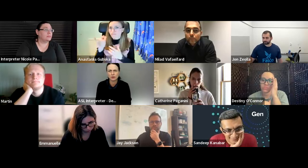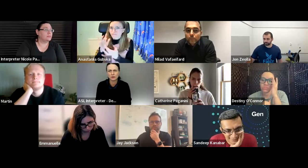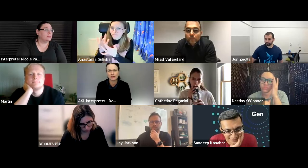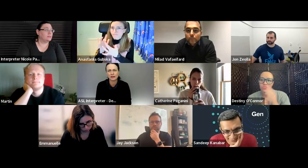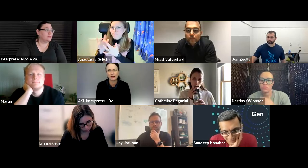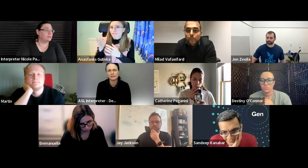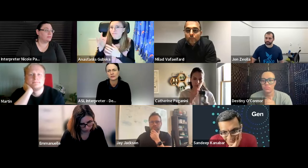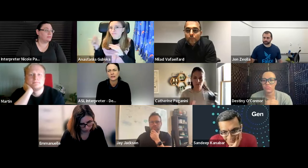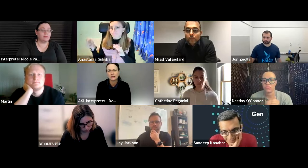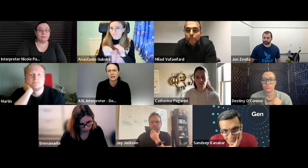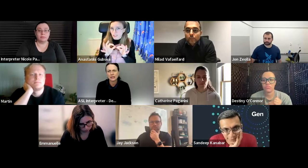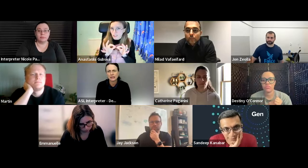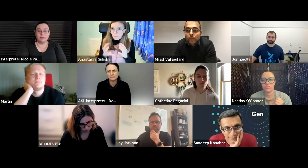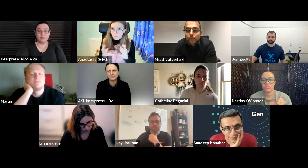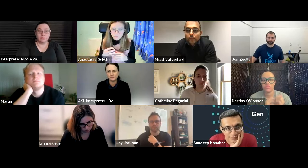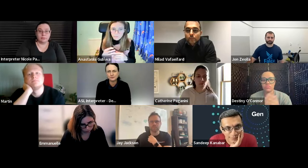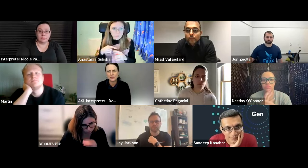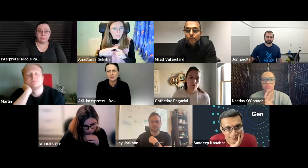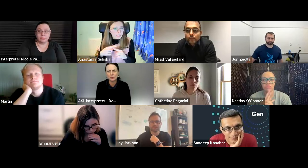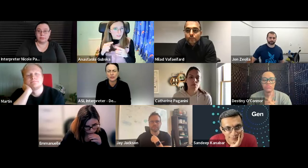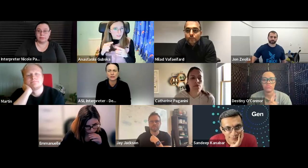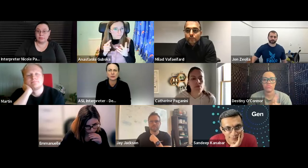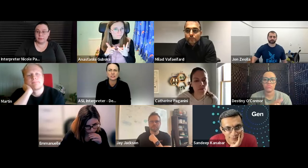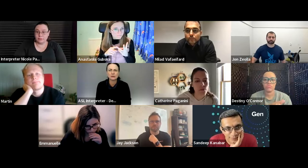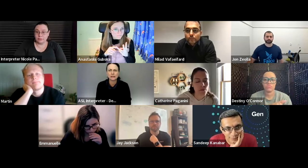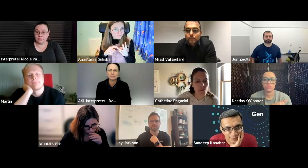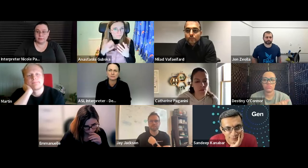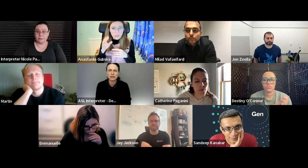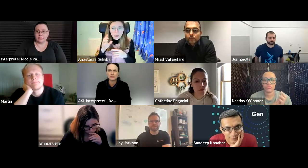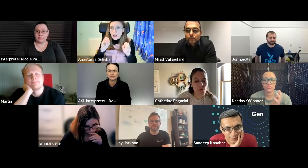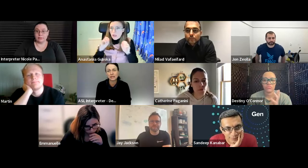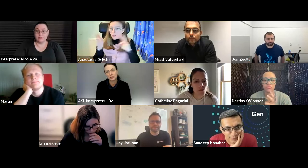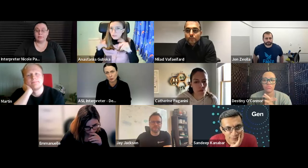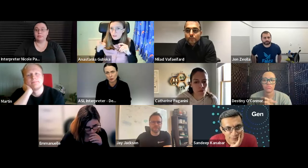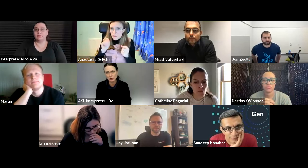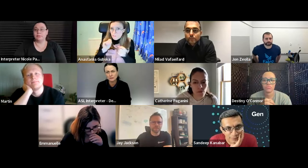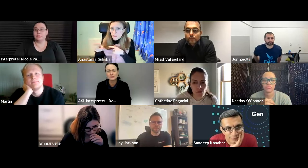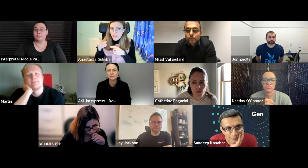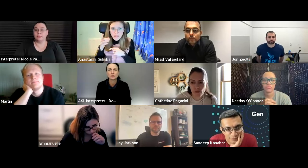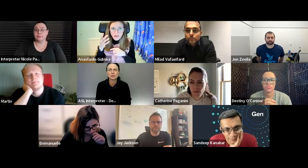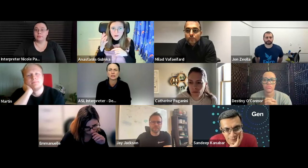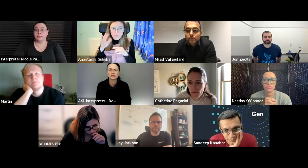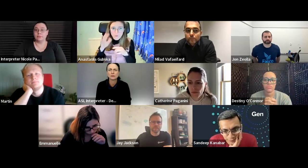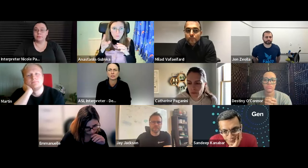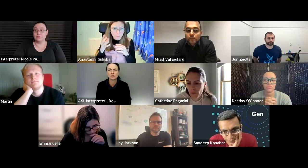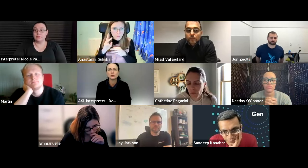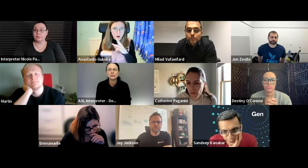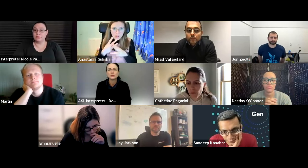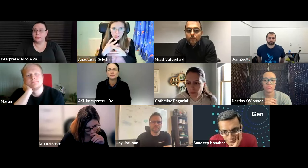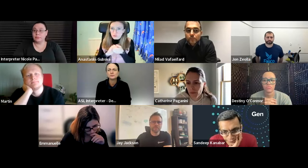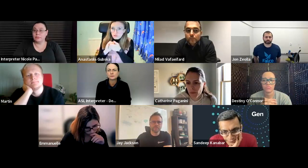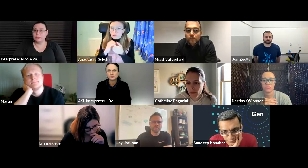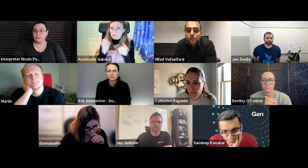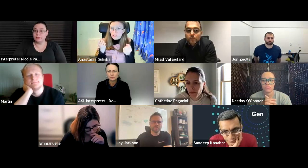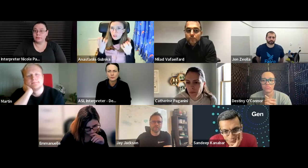what you what you're thinking of it and then we can reach out and um get interpreters in we decide what to do